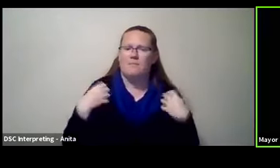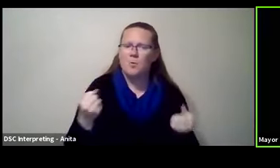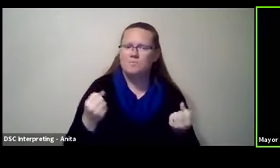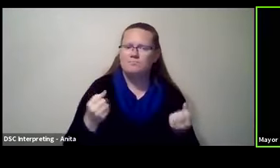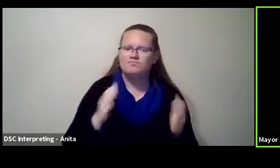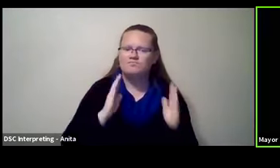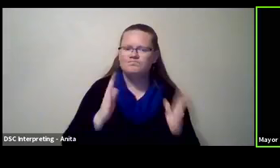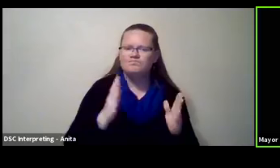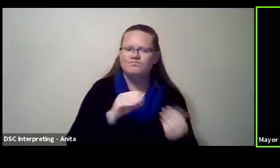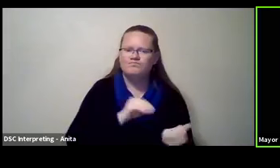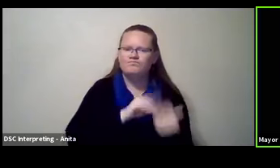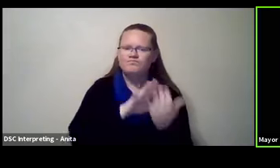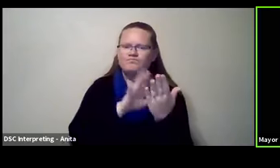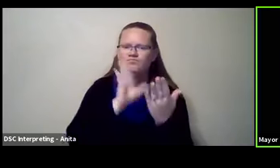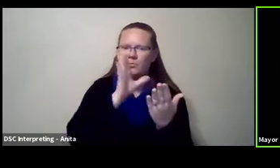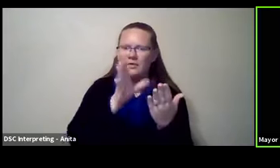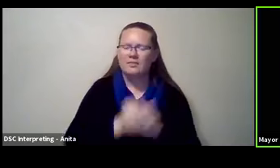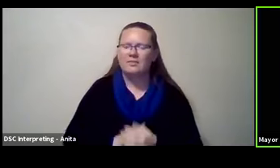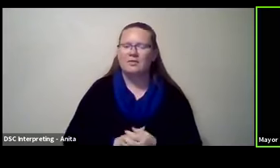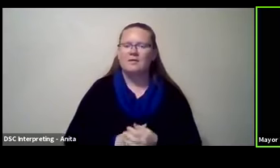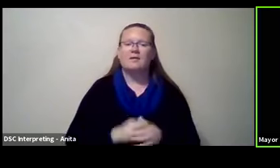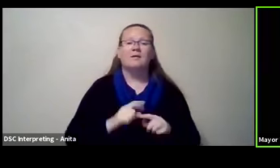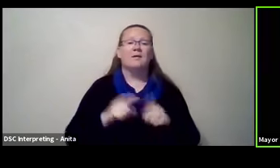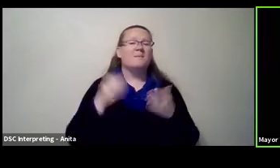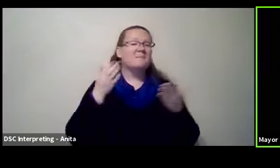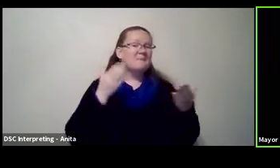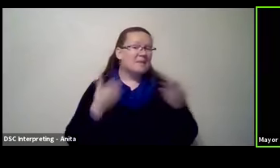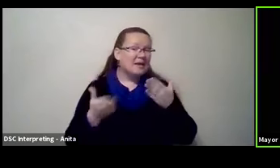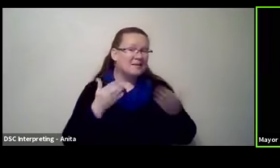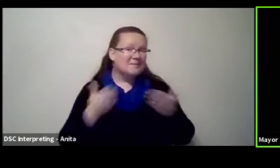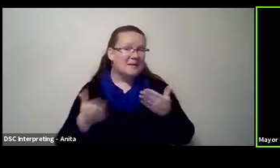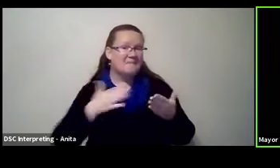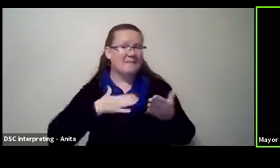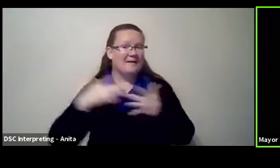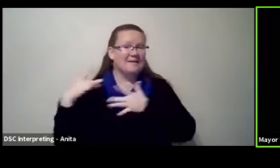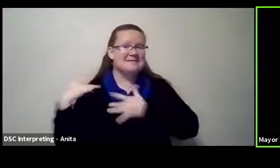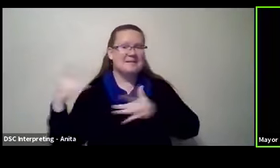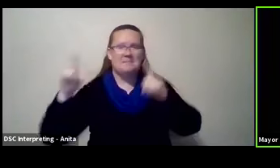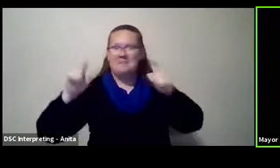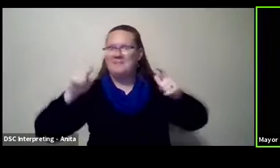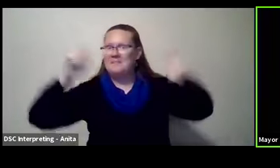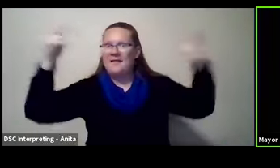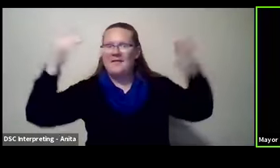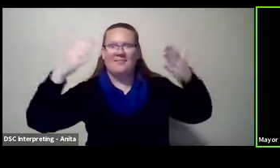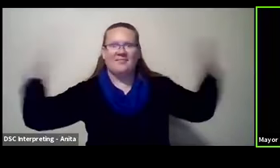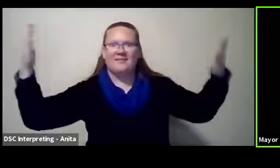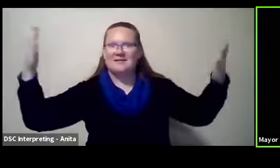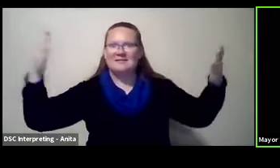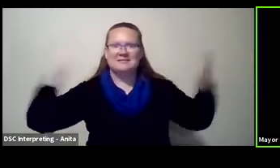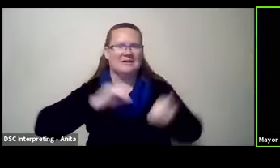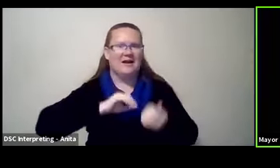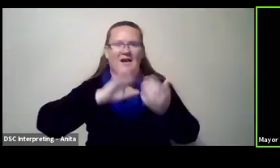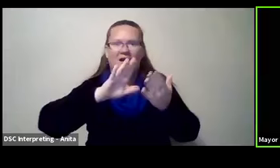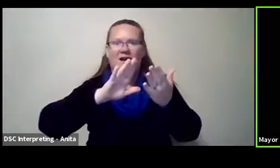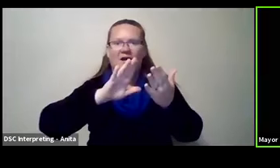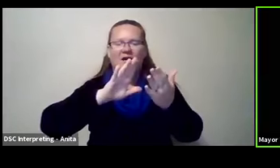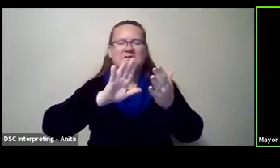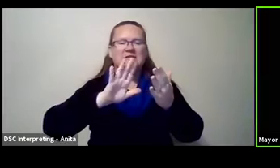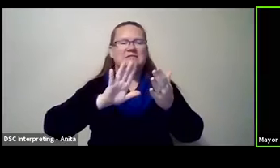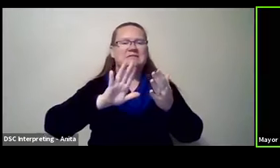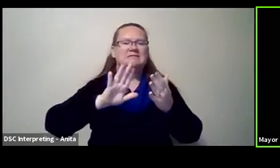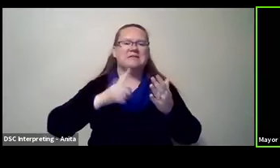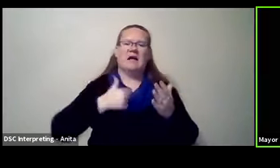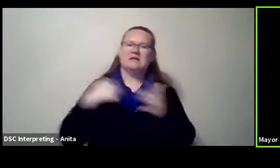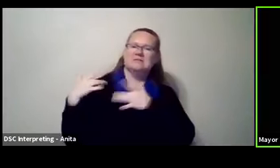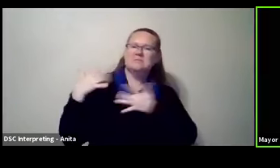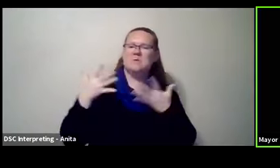given the time that we're in my inclination toward boldness and big things and, uh, steering Toledo